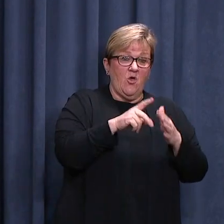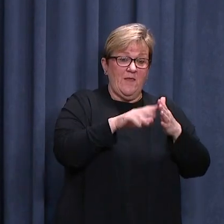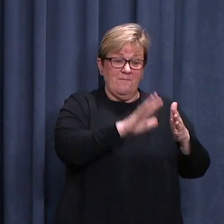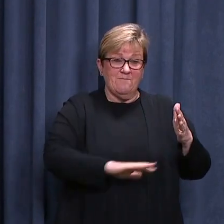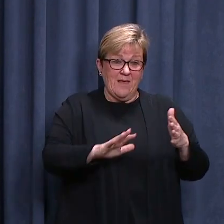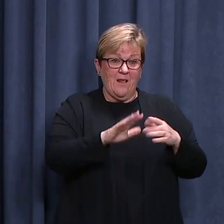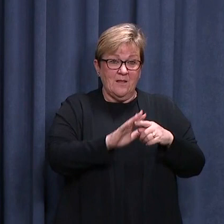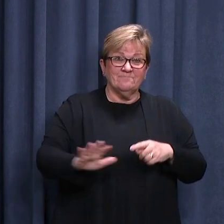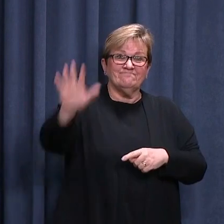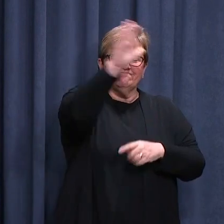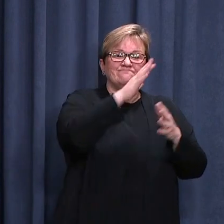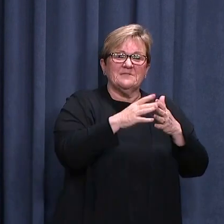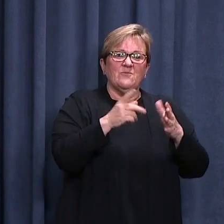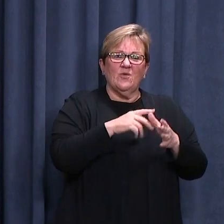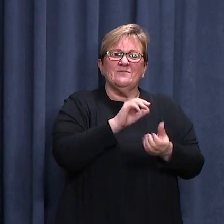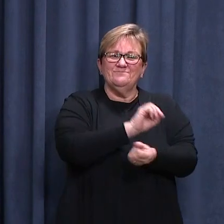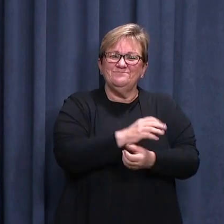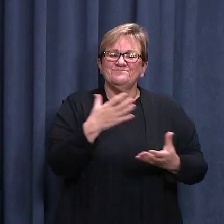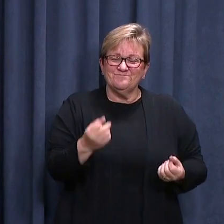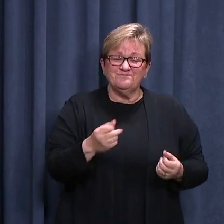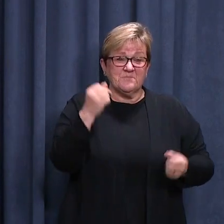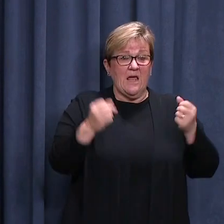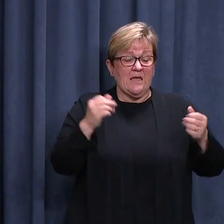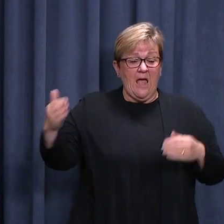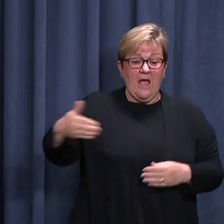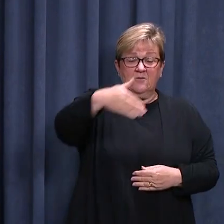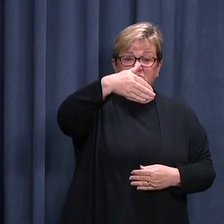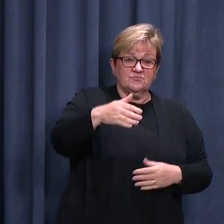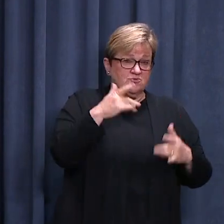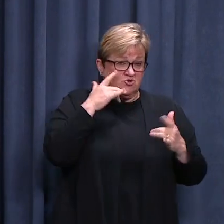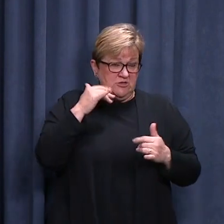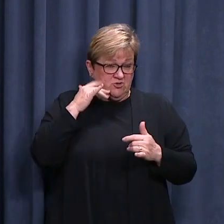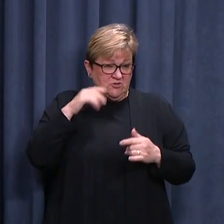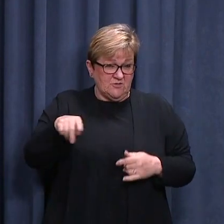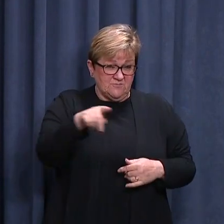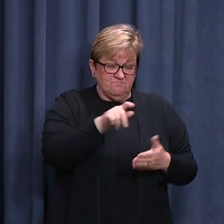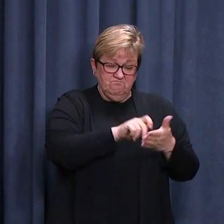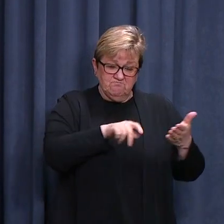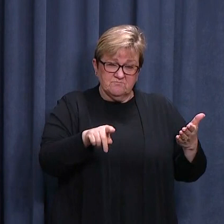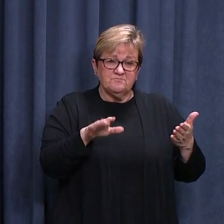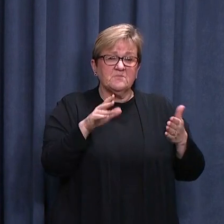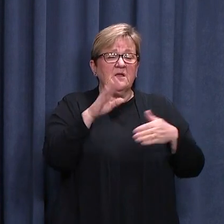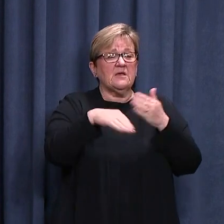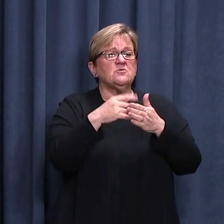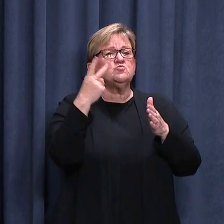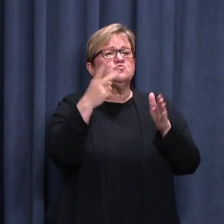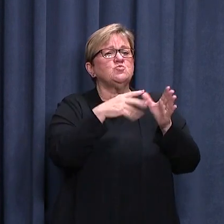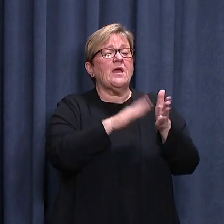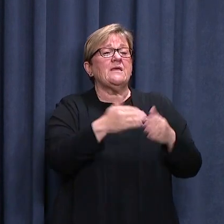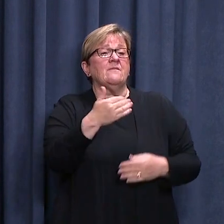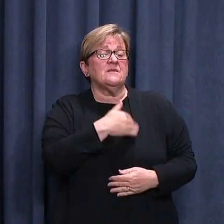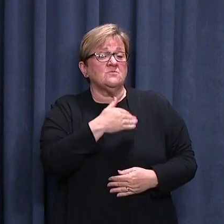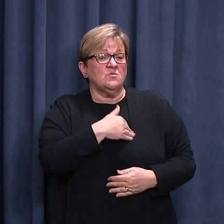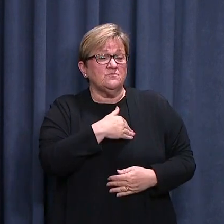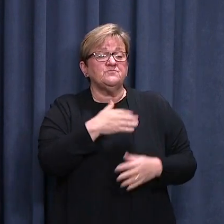and the rest of the state. At our vehicle checkpoints around Perth and Peel, I can advise that up until 2am this morning,